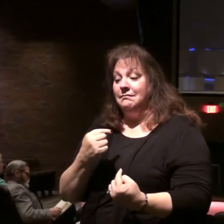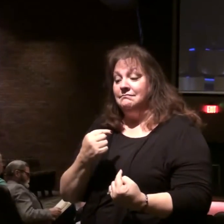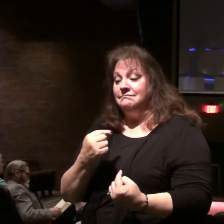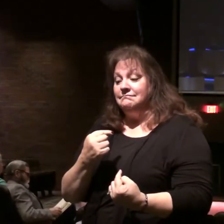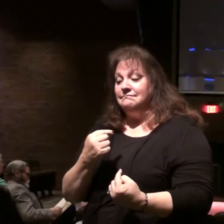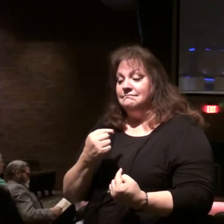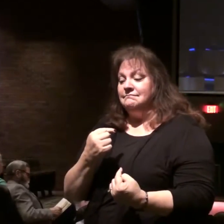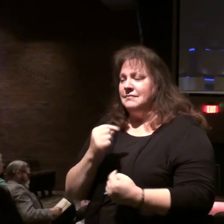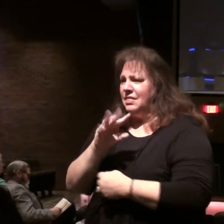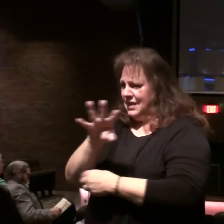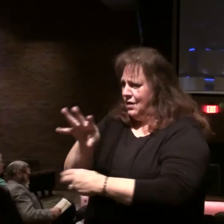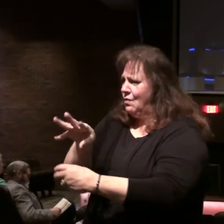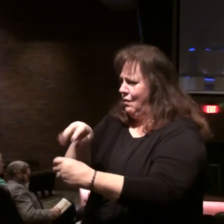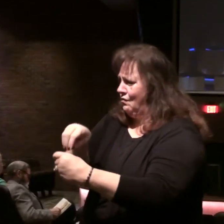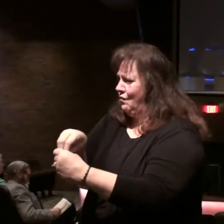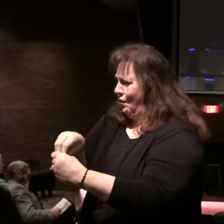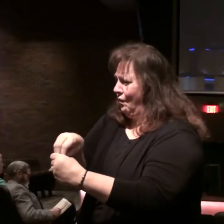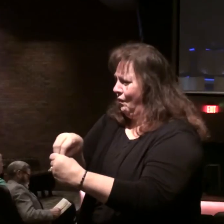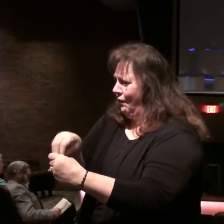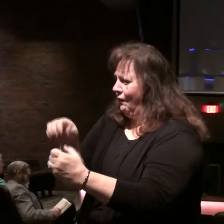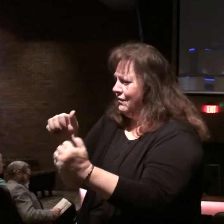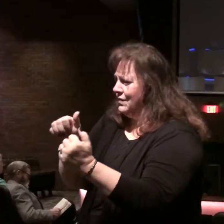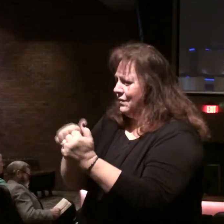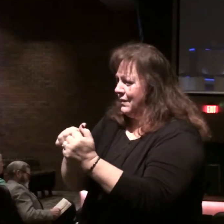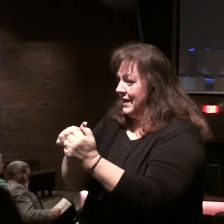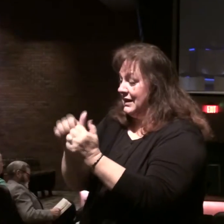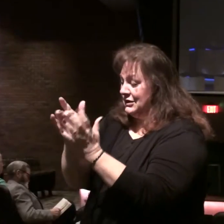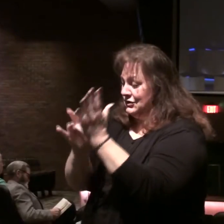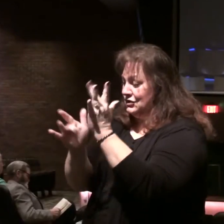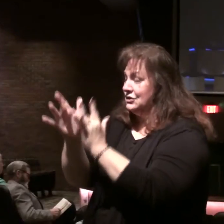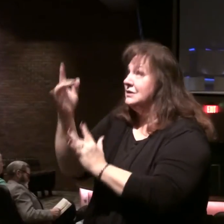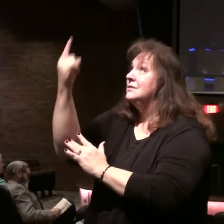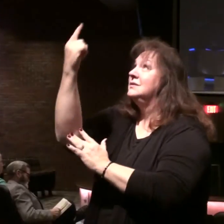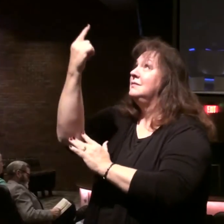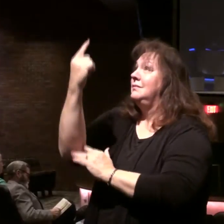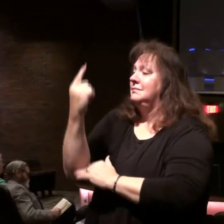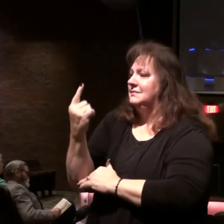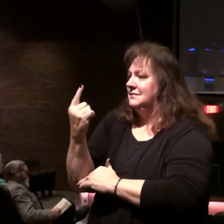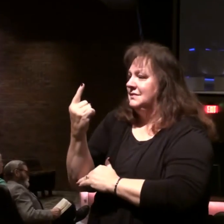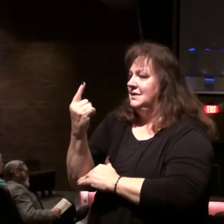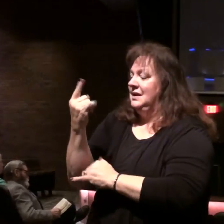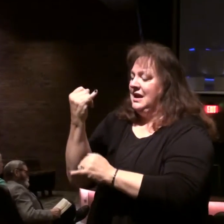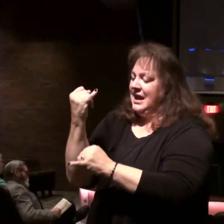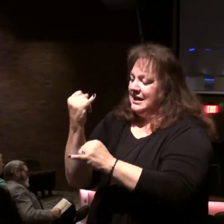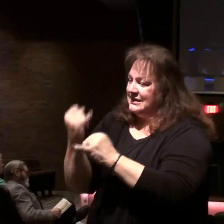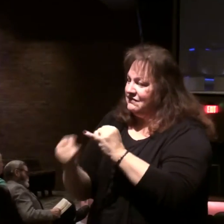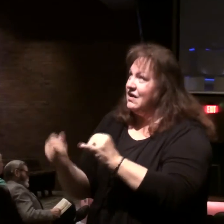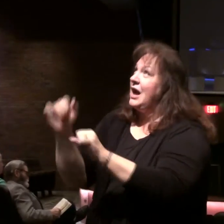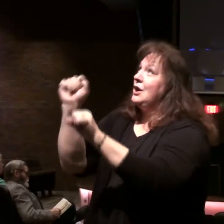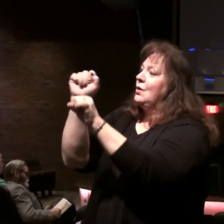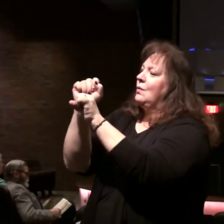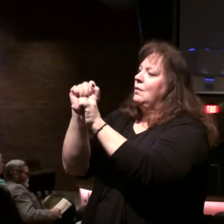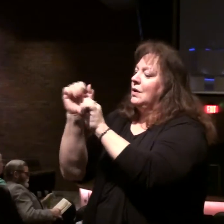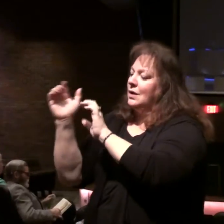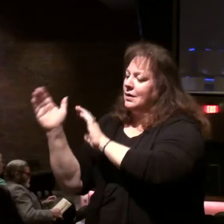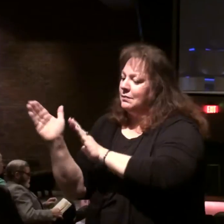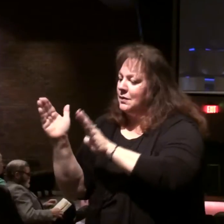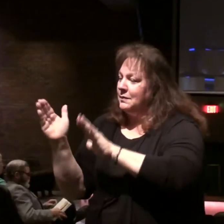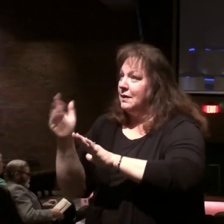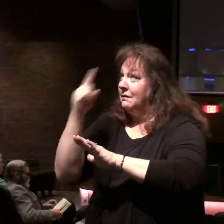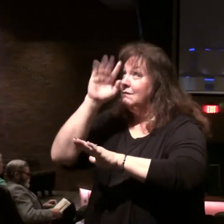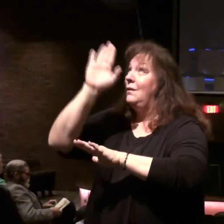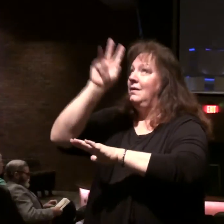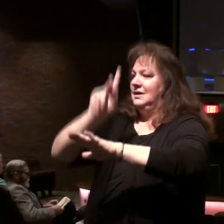That's involved with this return of Christ and this final work in preparation for the